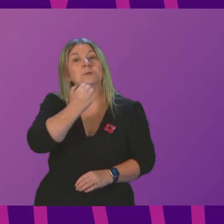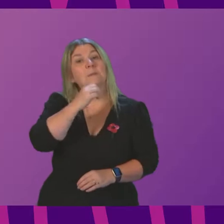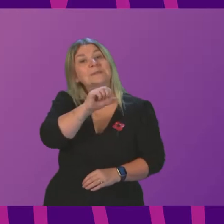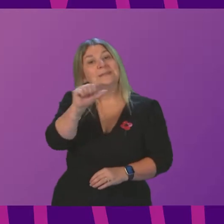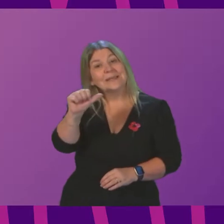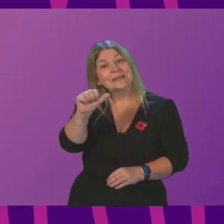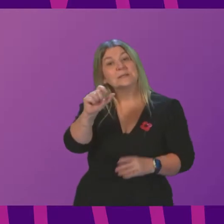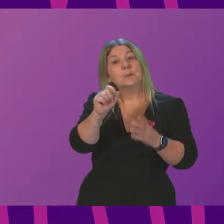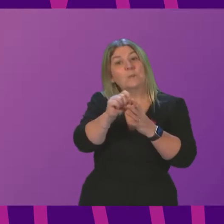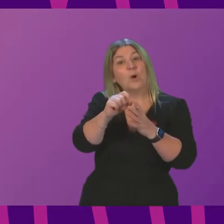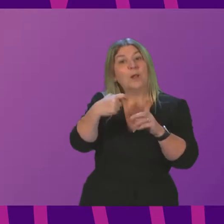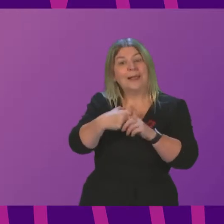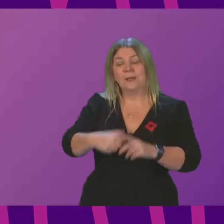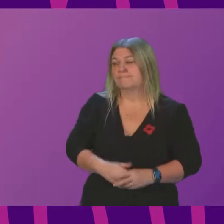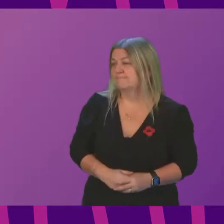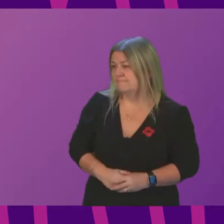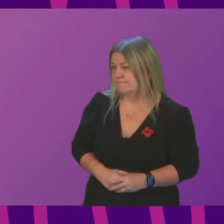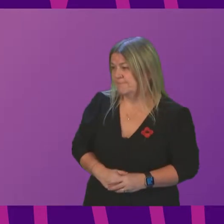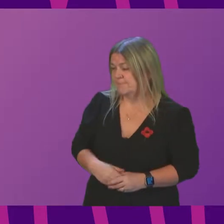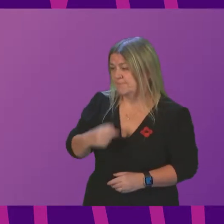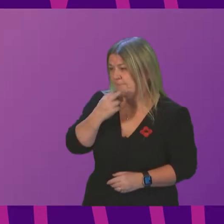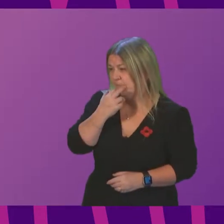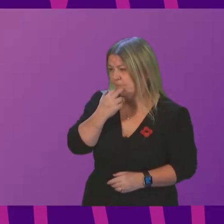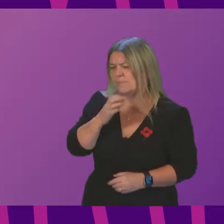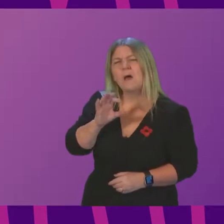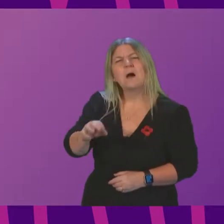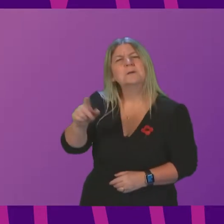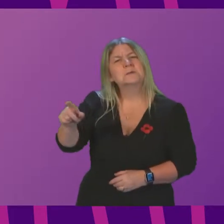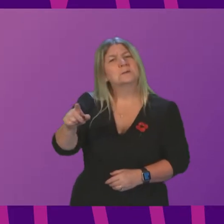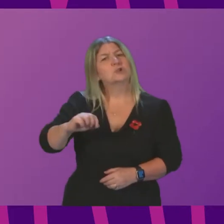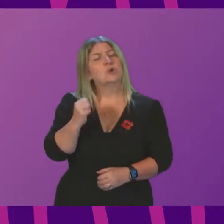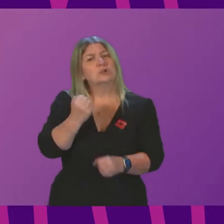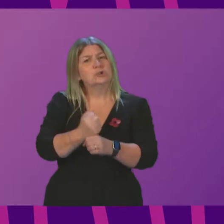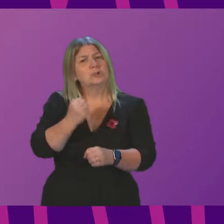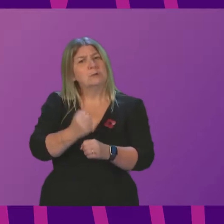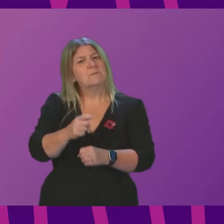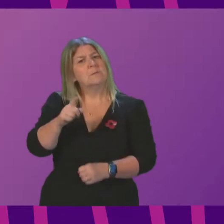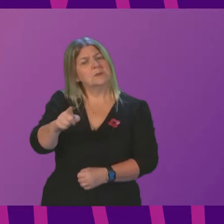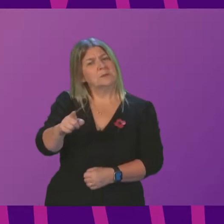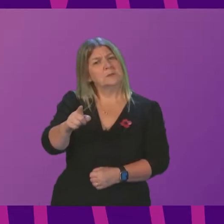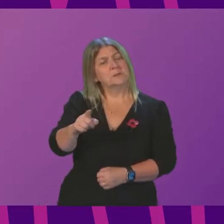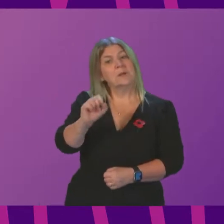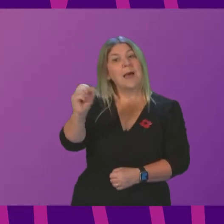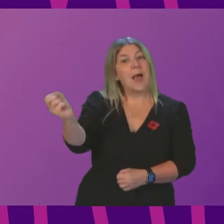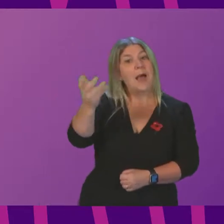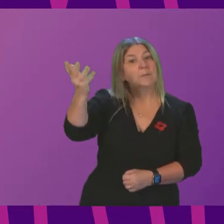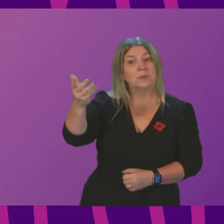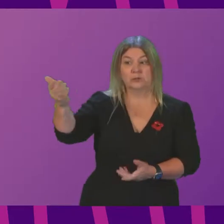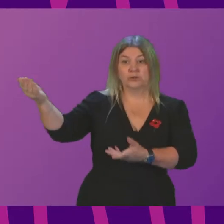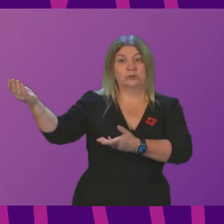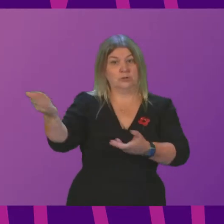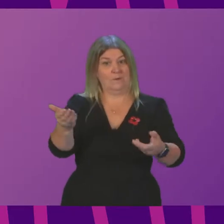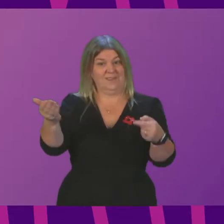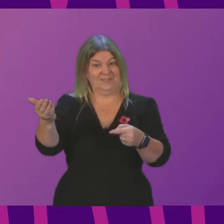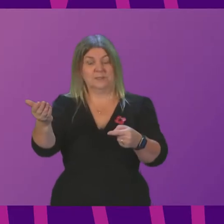Paul O'Kane. To ask what steps the Scottish Government is taking in response to reports of an increase in turnaround times for ambulances offloading